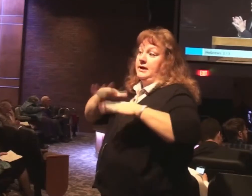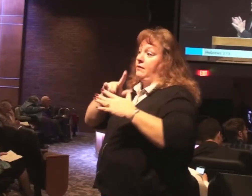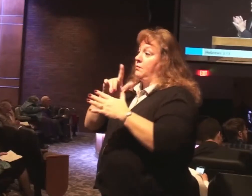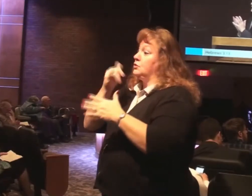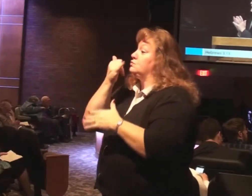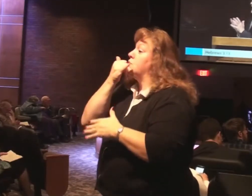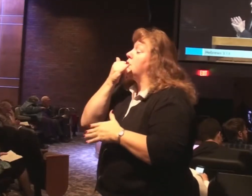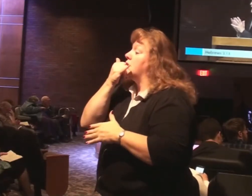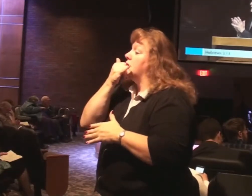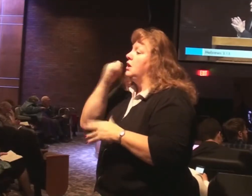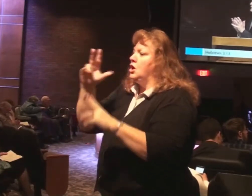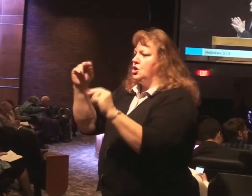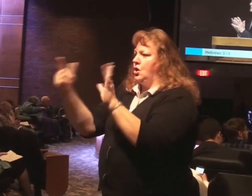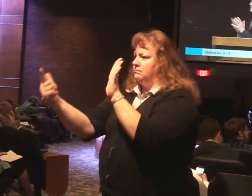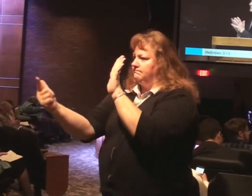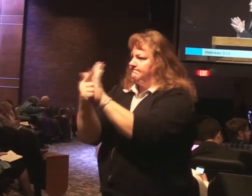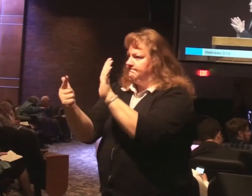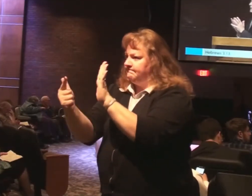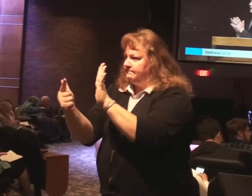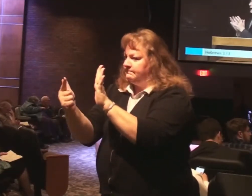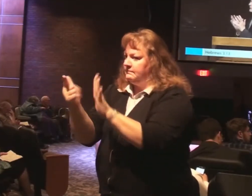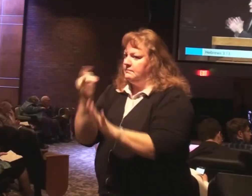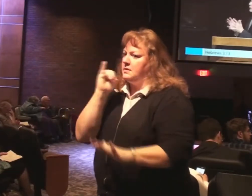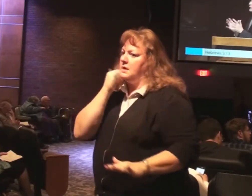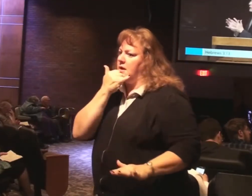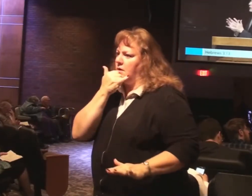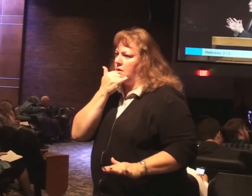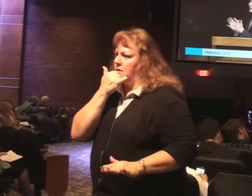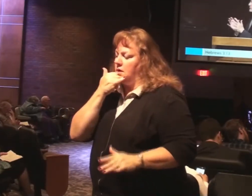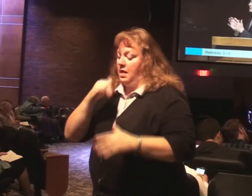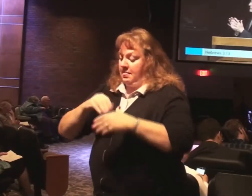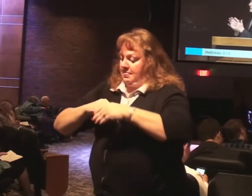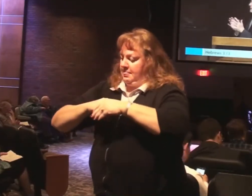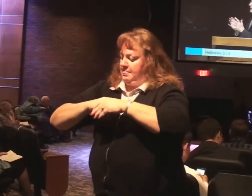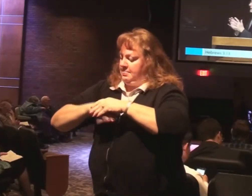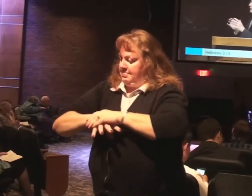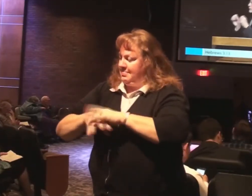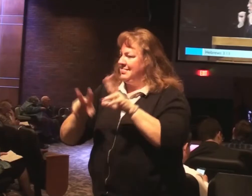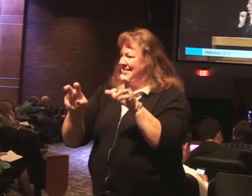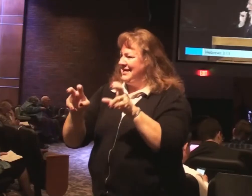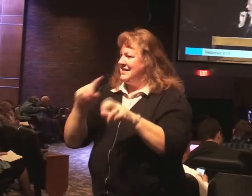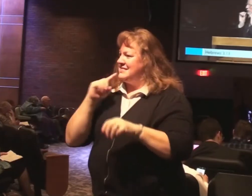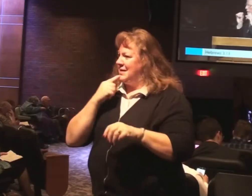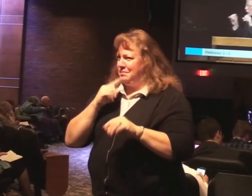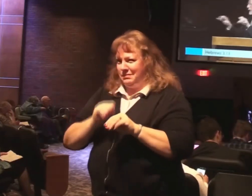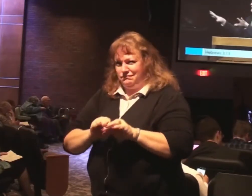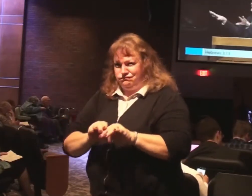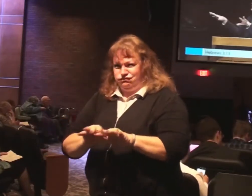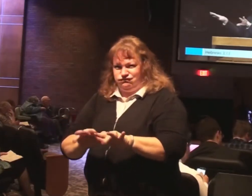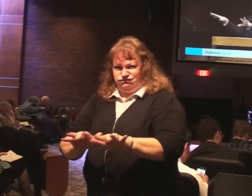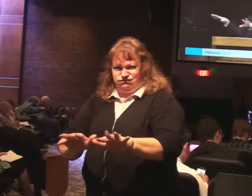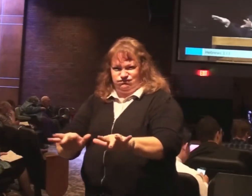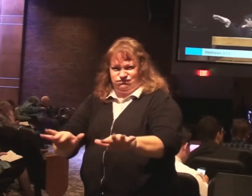We will not allow. A bitter root. That will spread its poisonous impact.